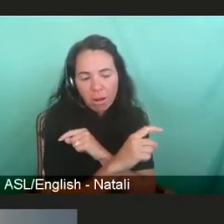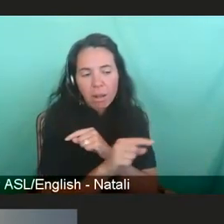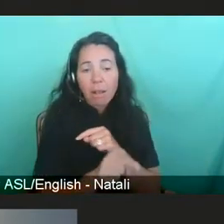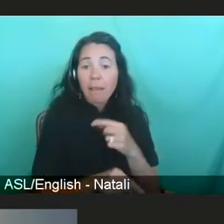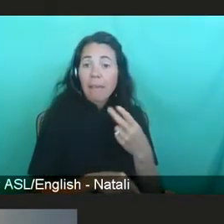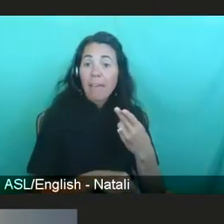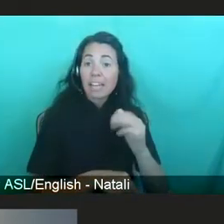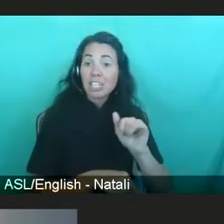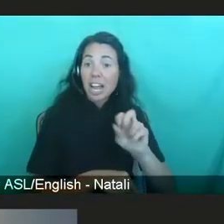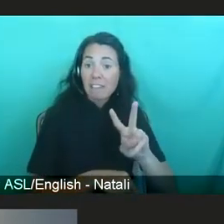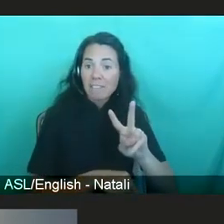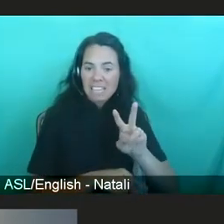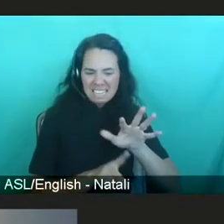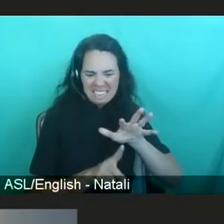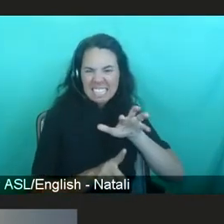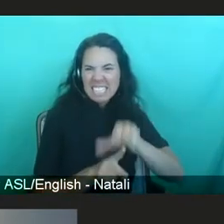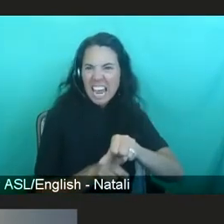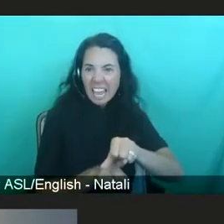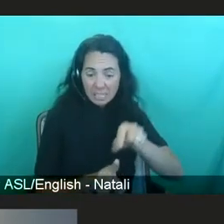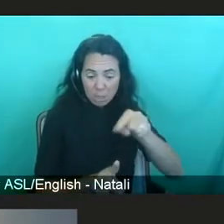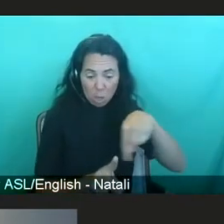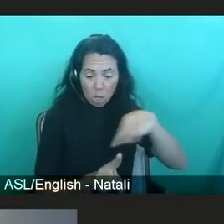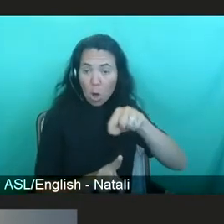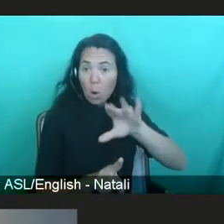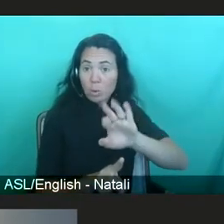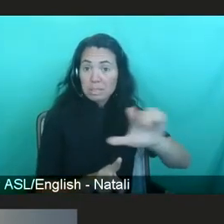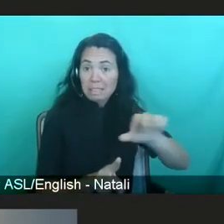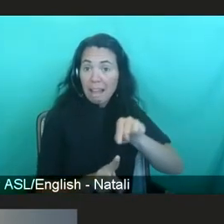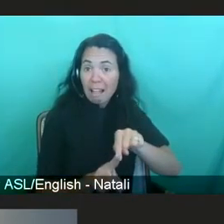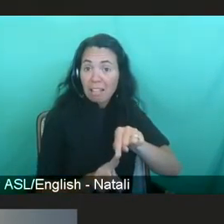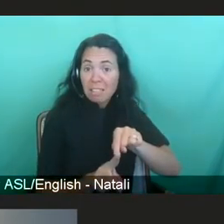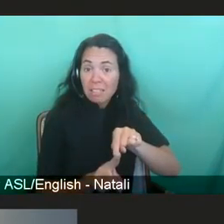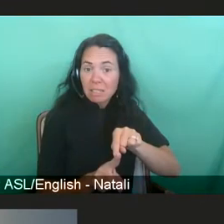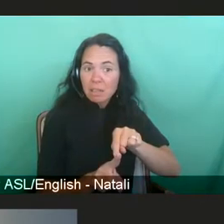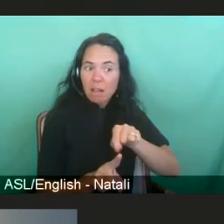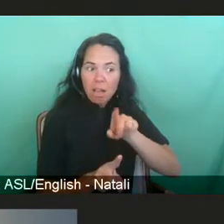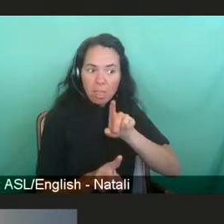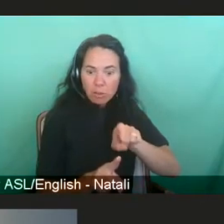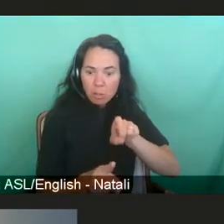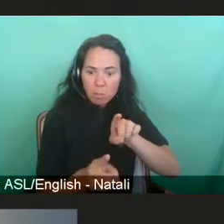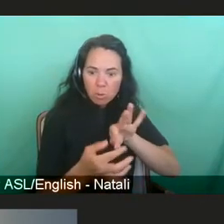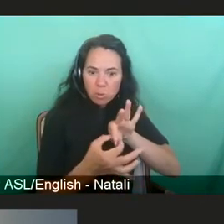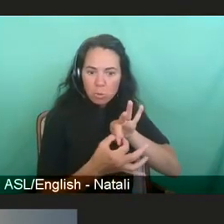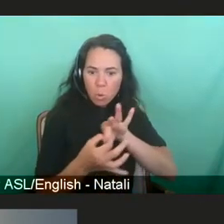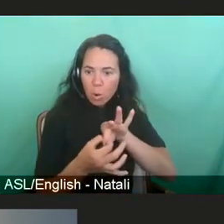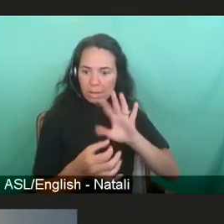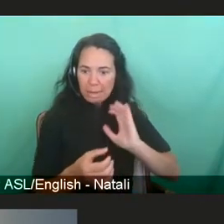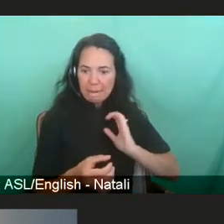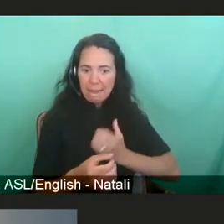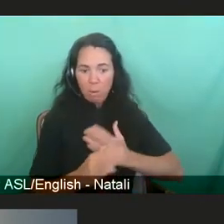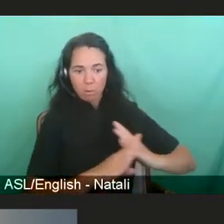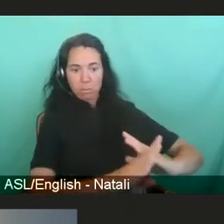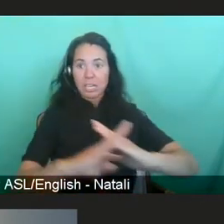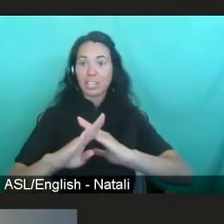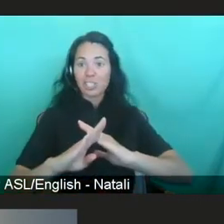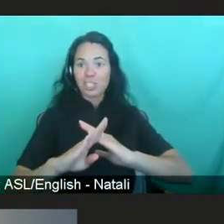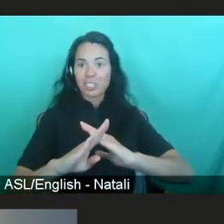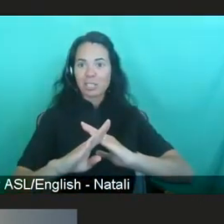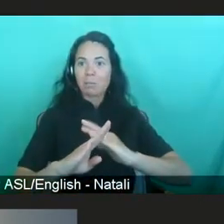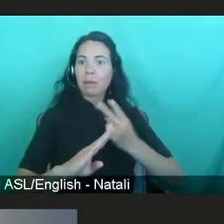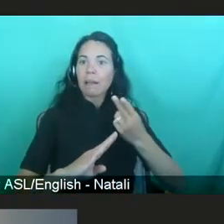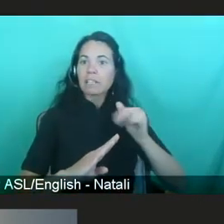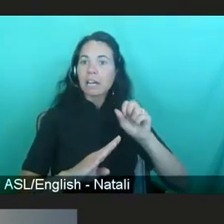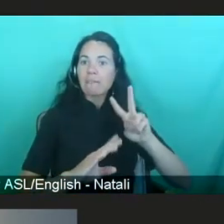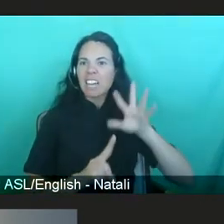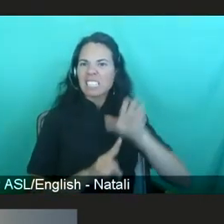attacks the very cells that are designed to coordinate the immune response and protect the body. Of course, we know that